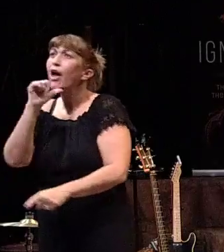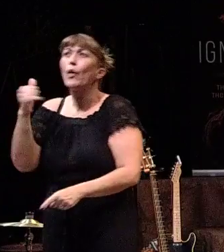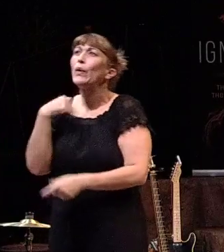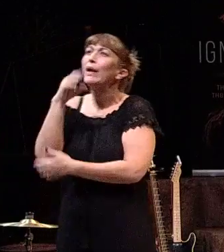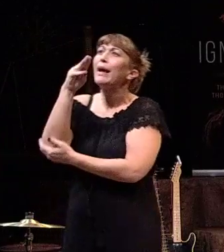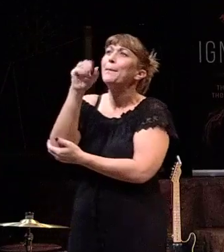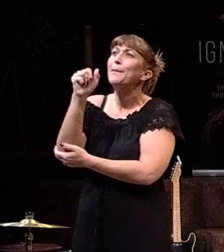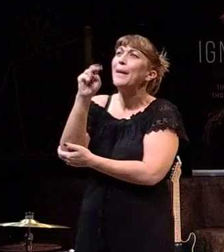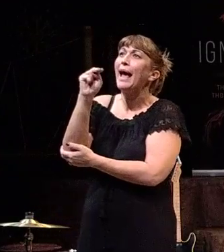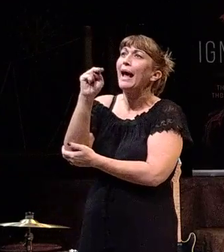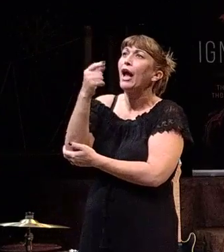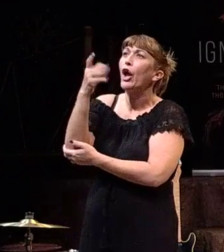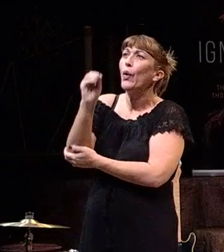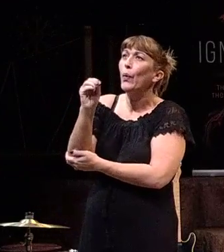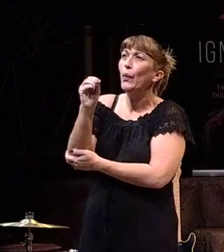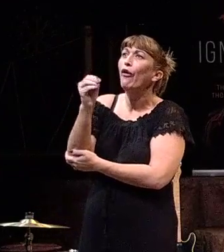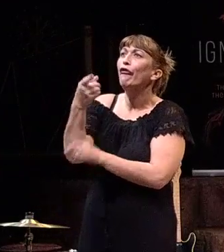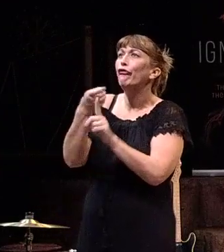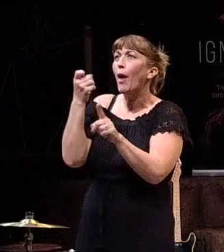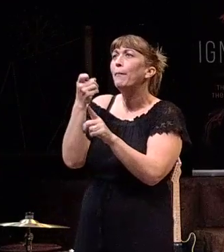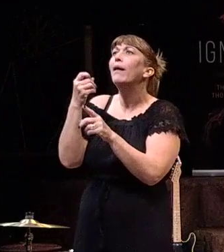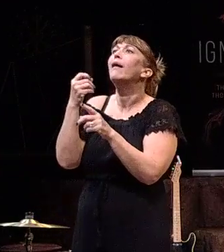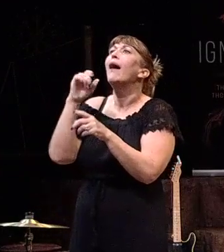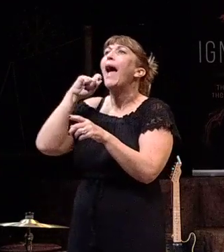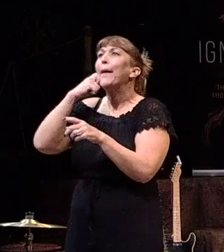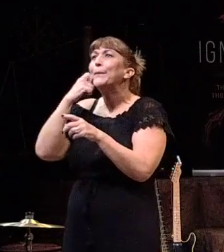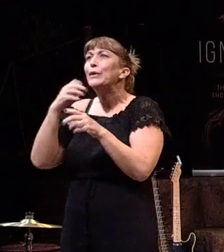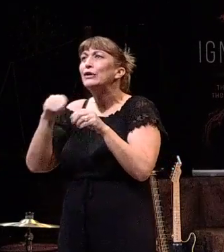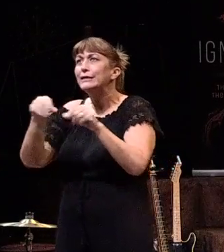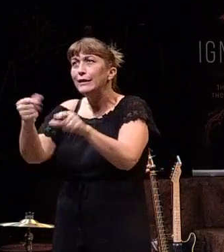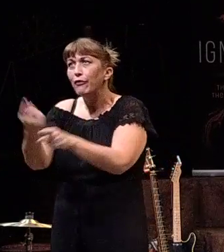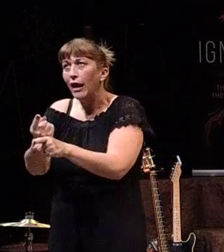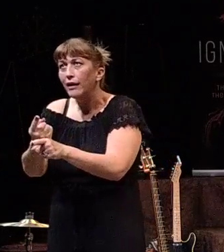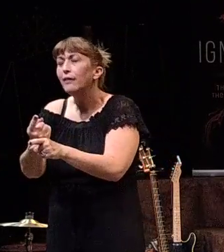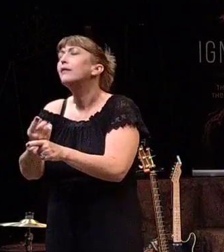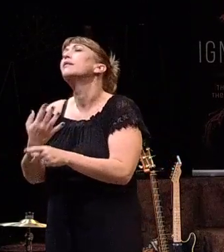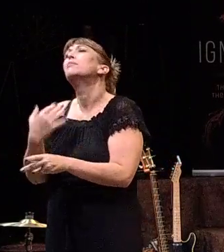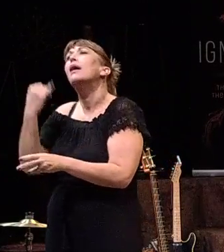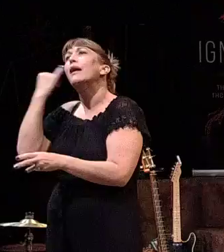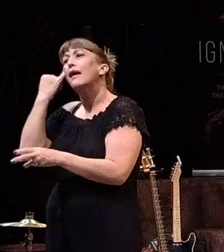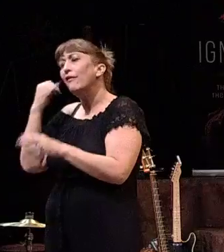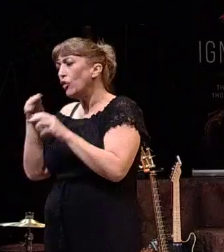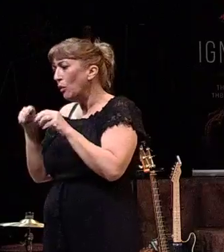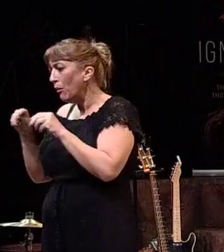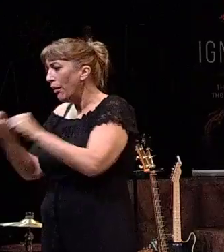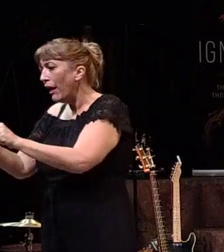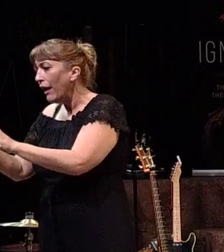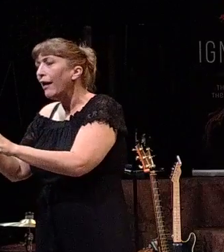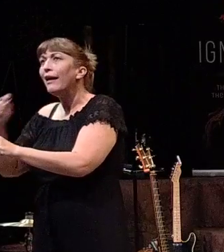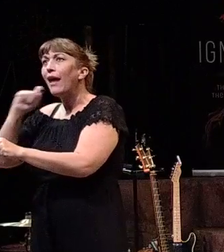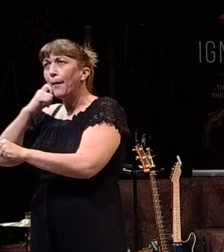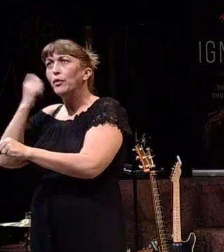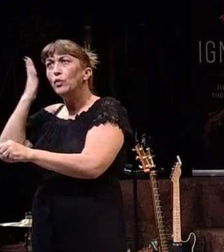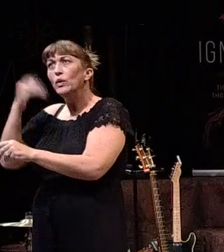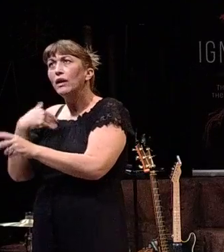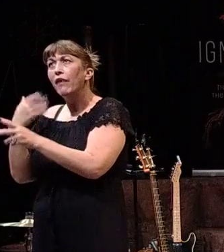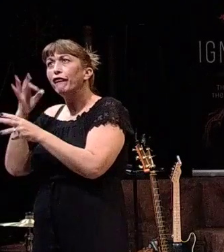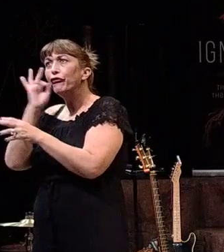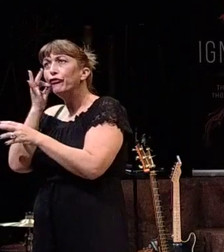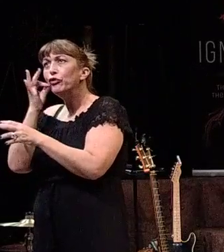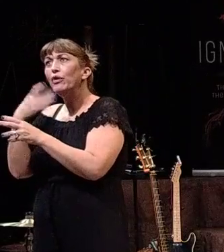But, if you plant an apple seed, and you water it, and you keep up with it, fruit is going to come. It's a promise.